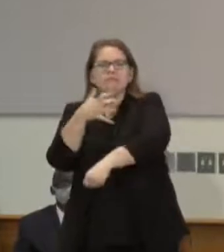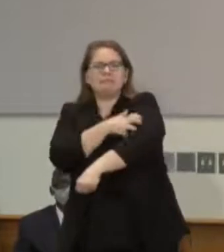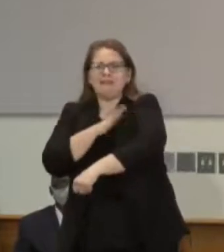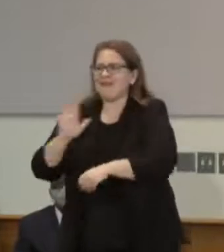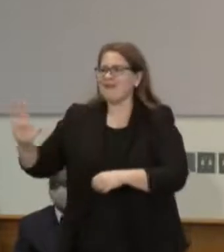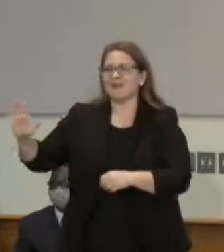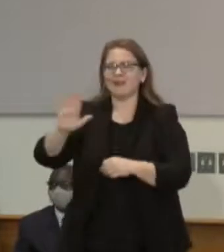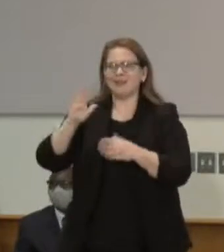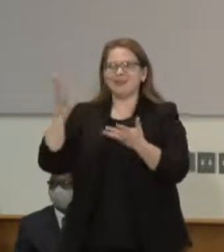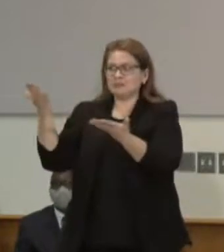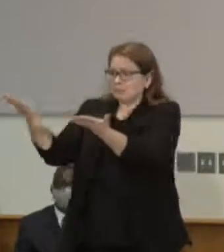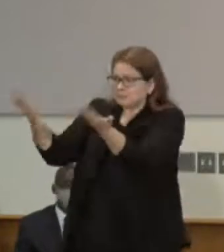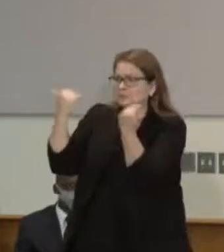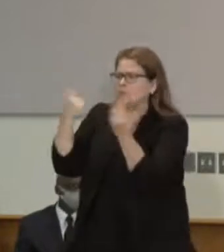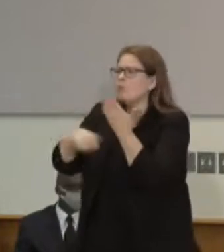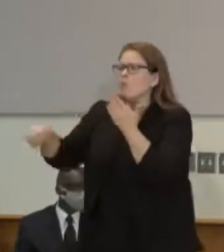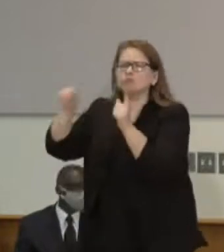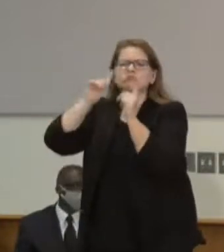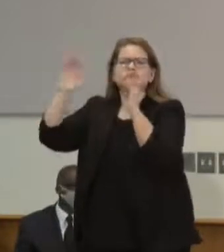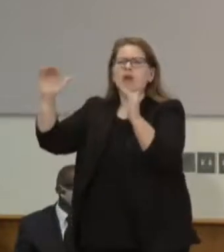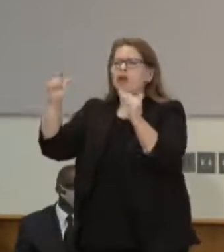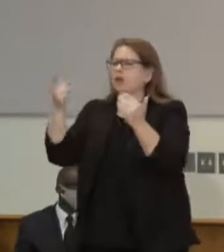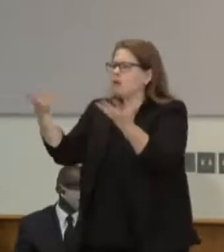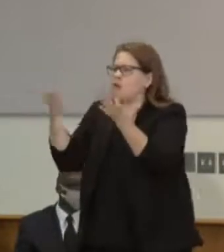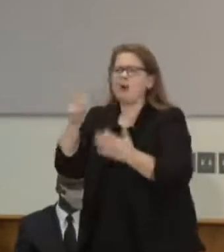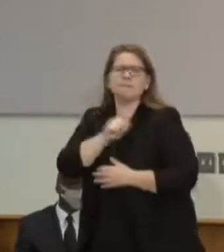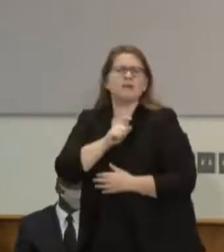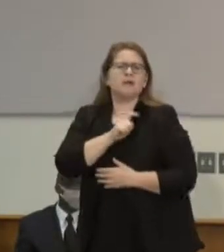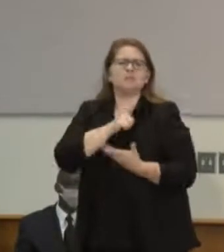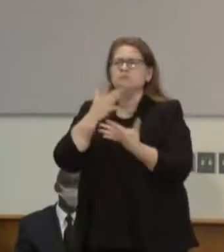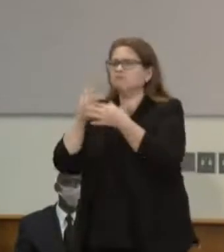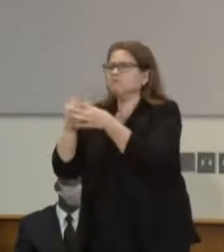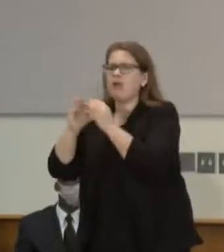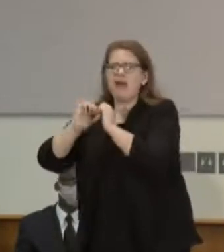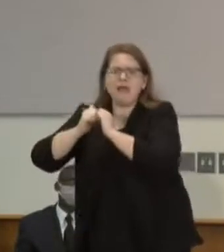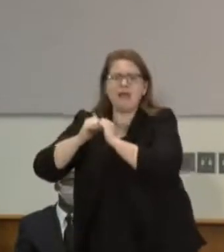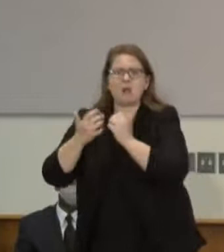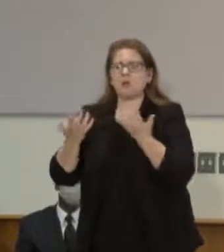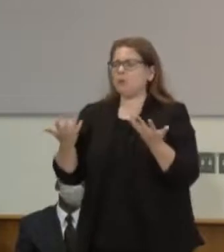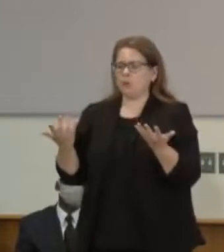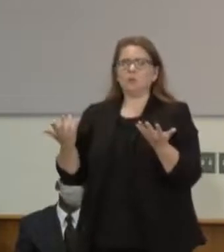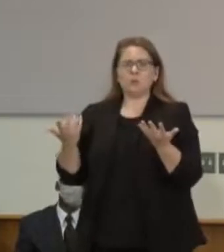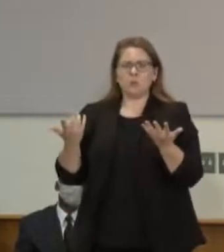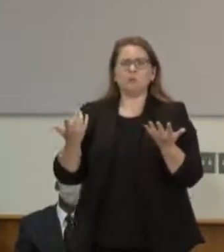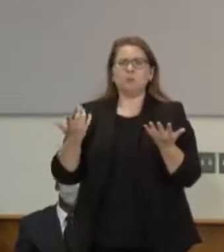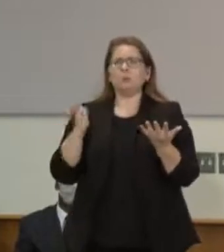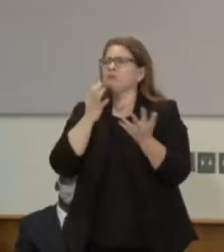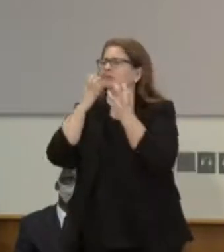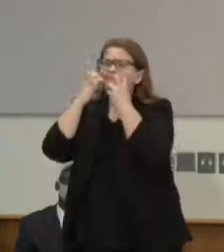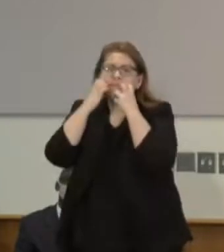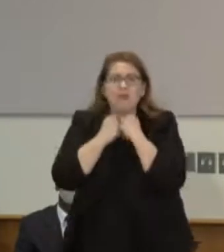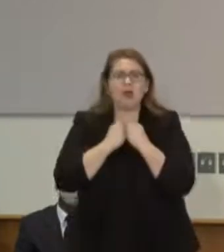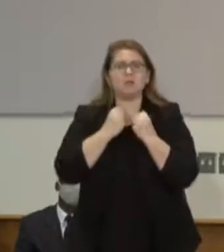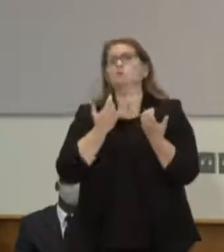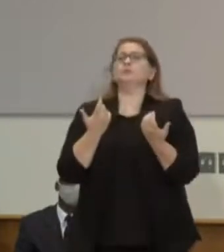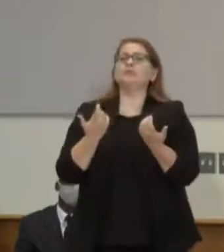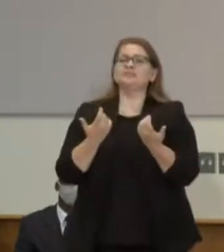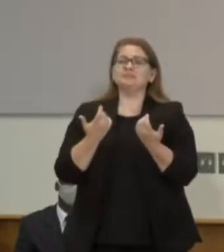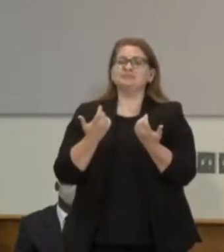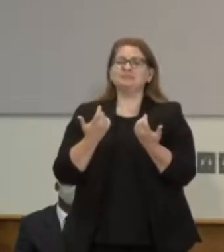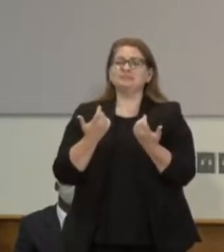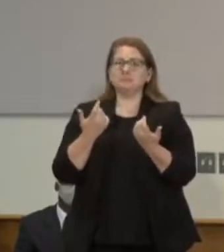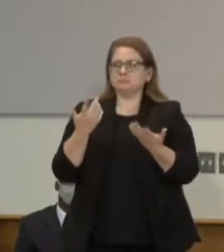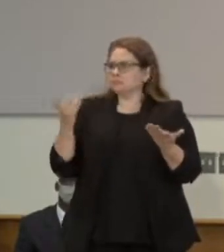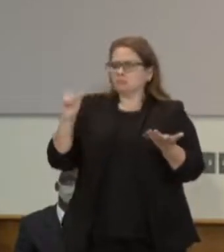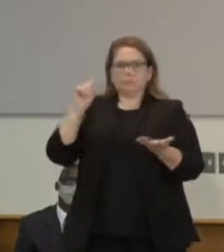expect of them, how we want them to reflect our values, our values of valuing sanctity